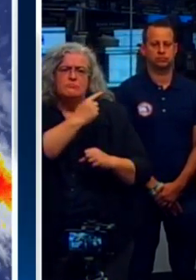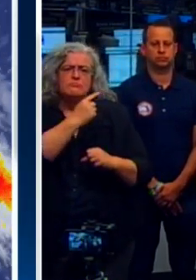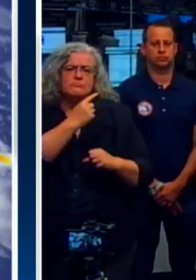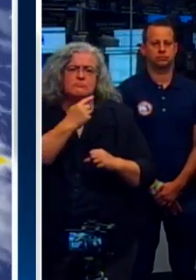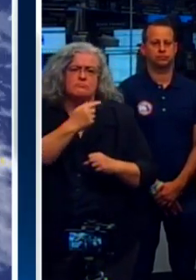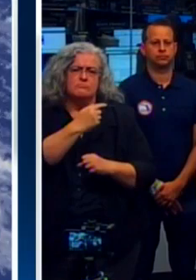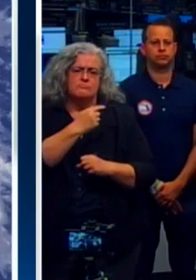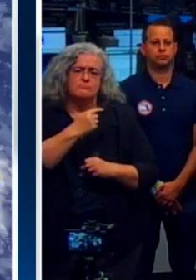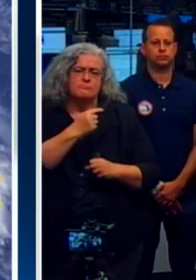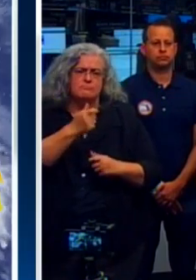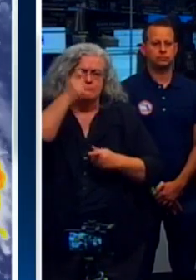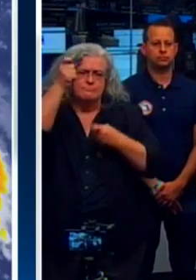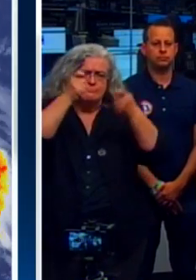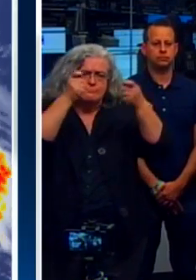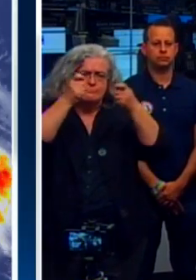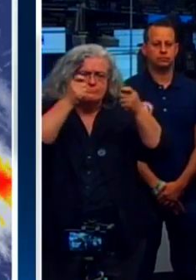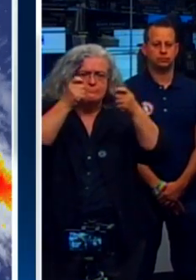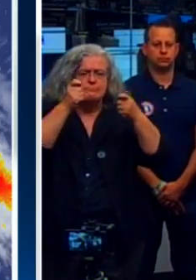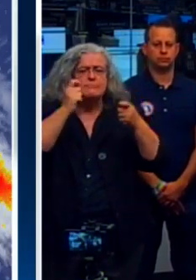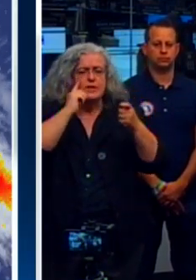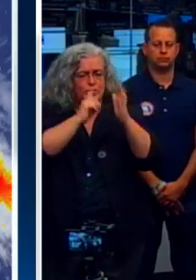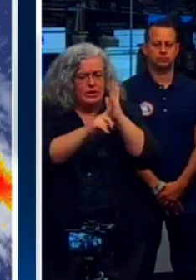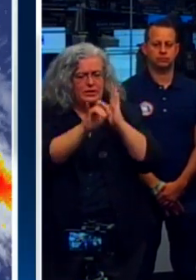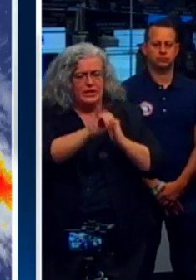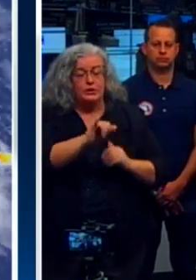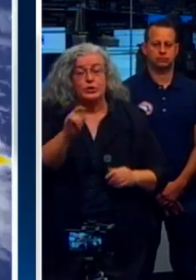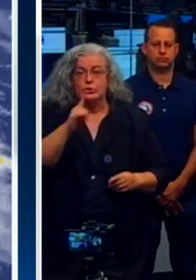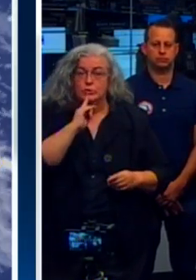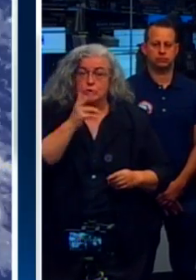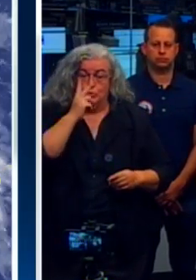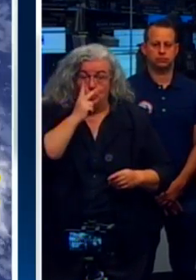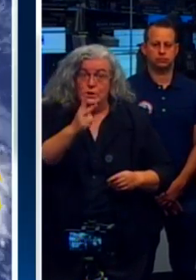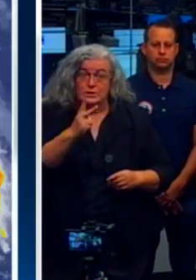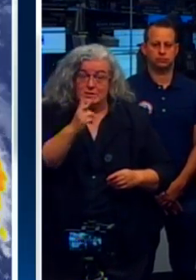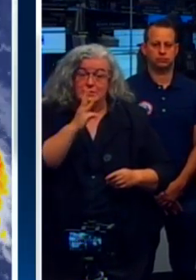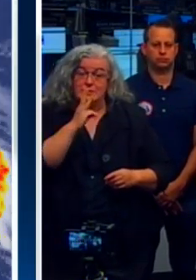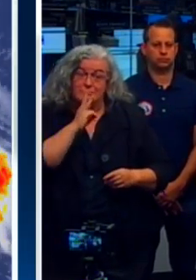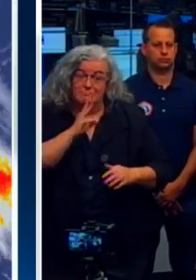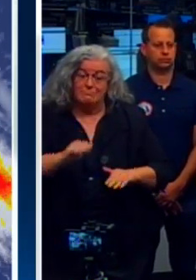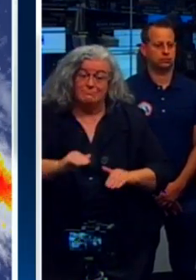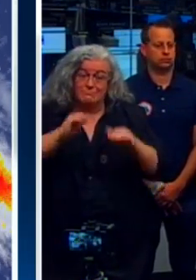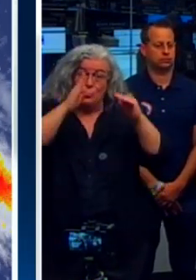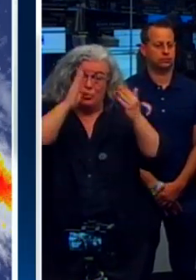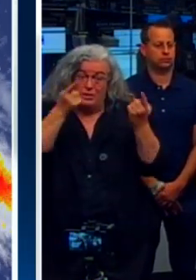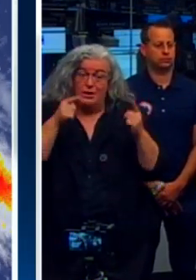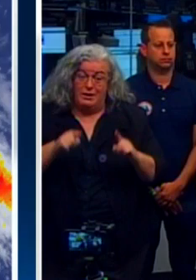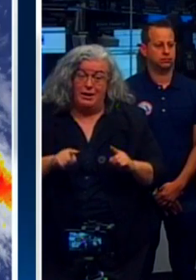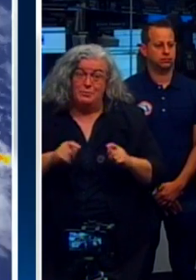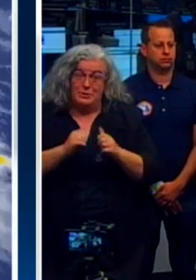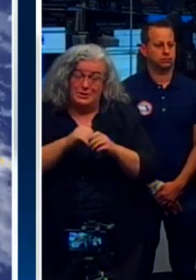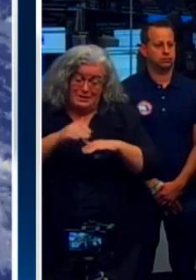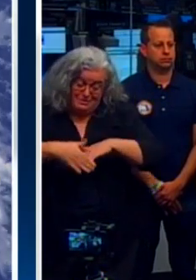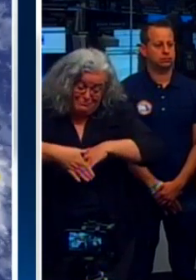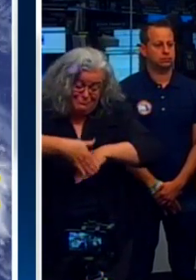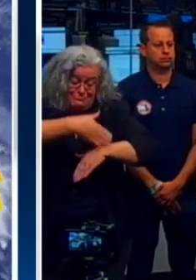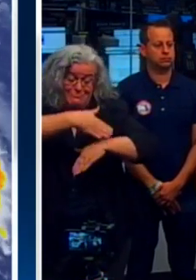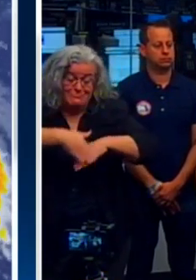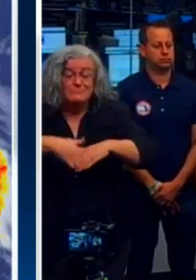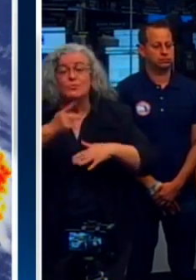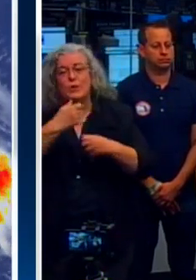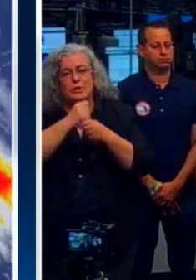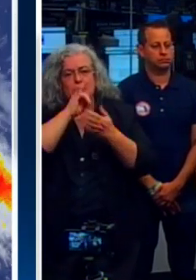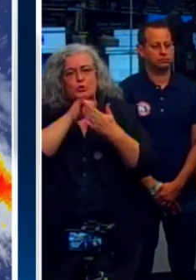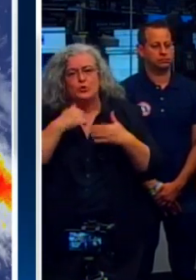at a potentially significant water event, you know, throughout major portions of the state, and so we want resources to be able to